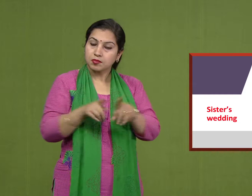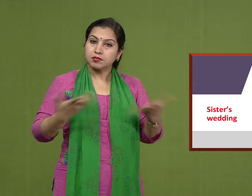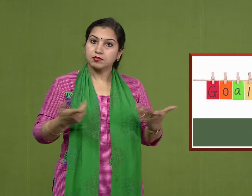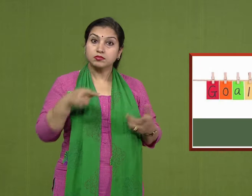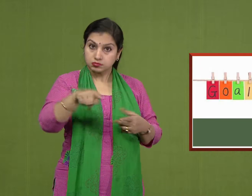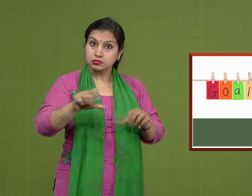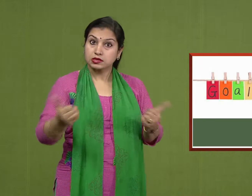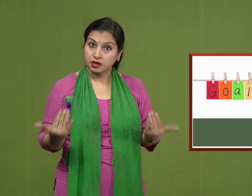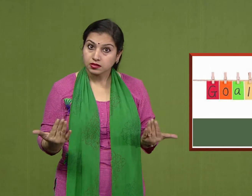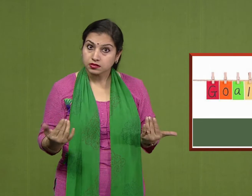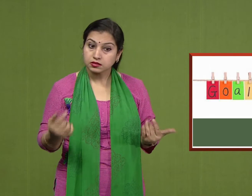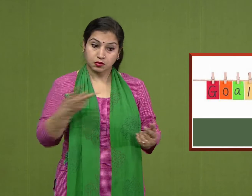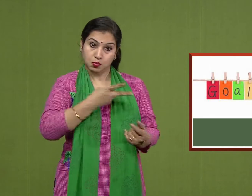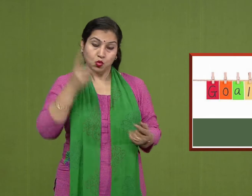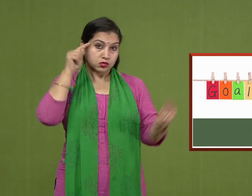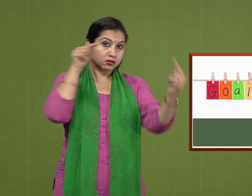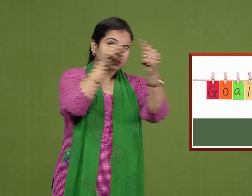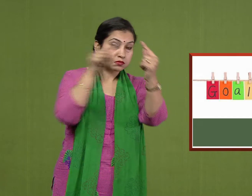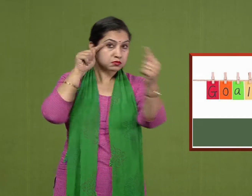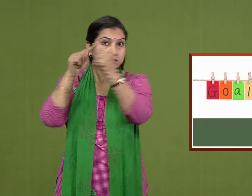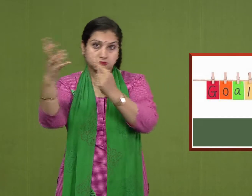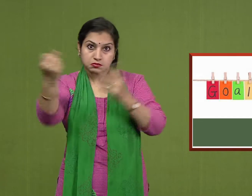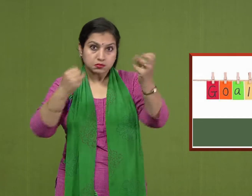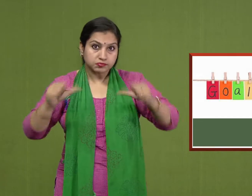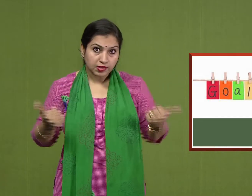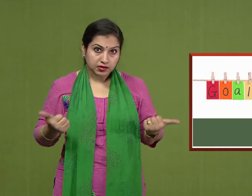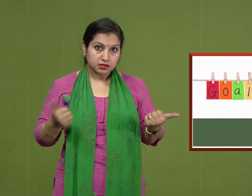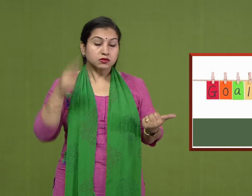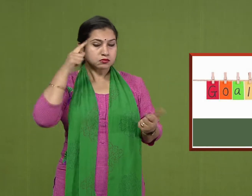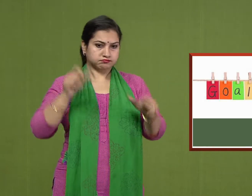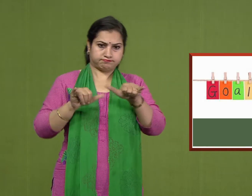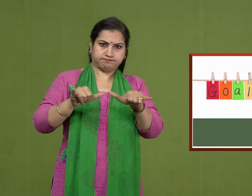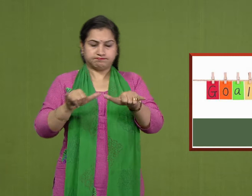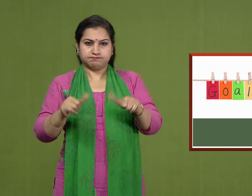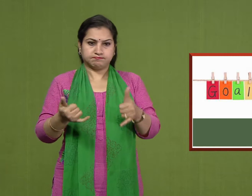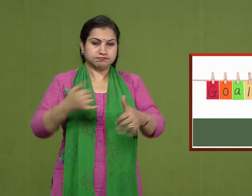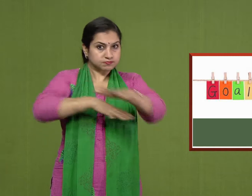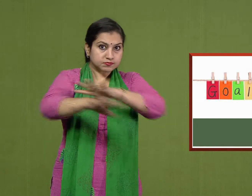Will you be able to achieve all your goals? Can you manage these events systematically?